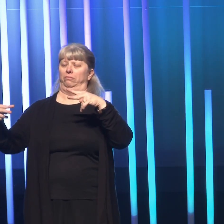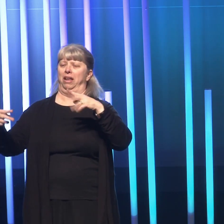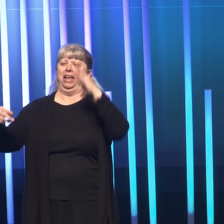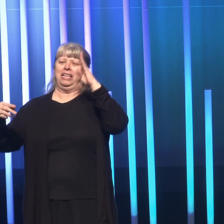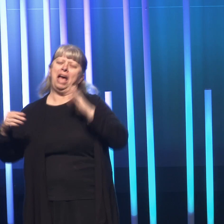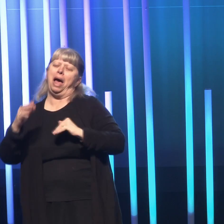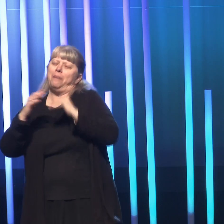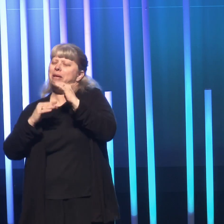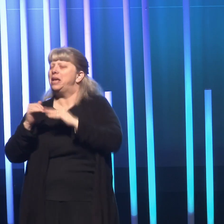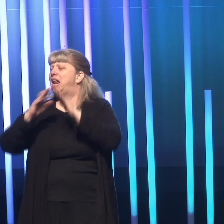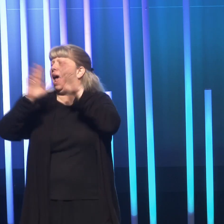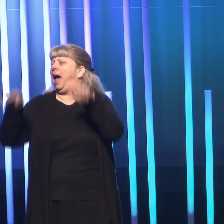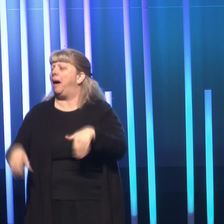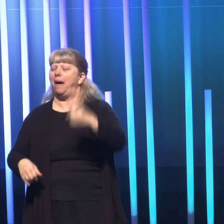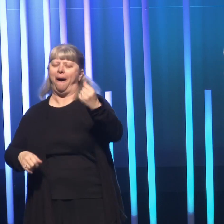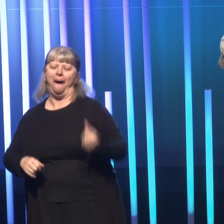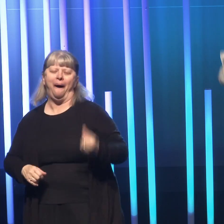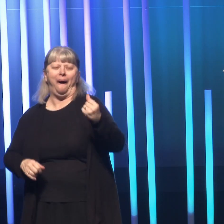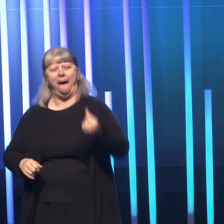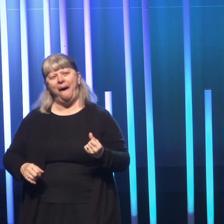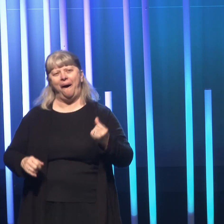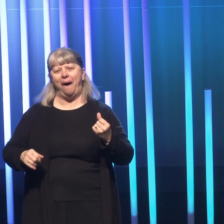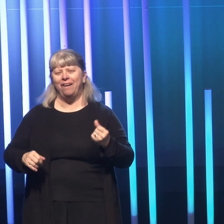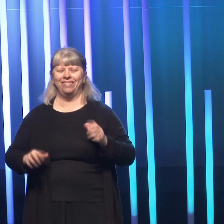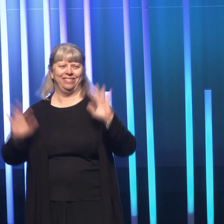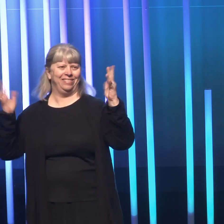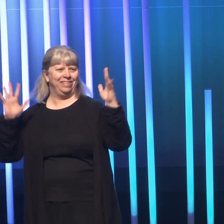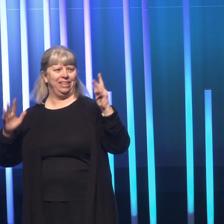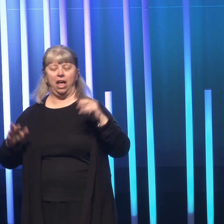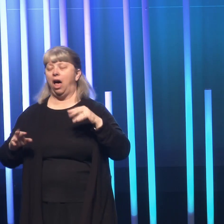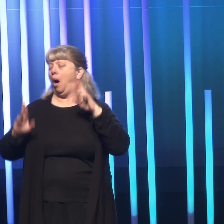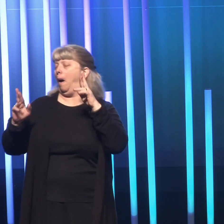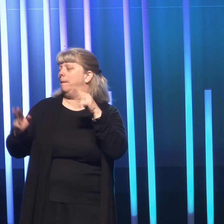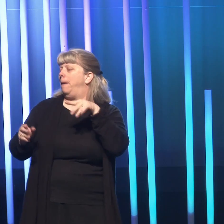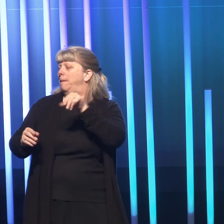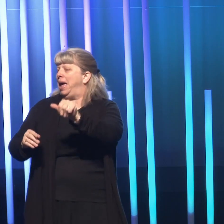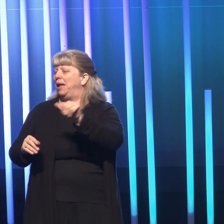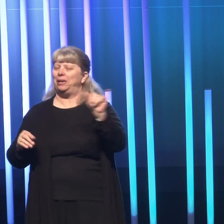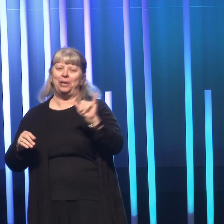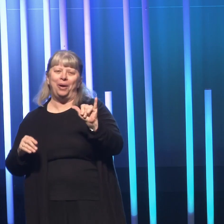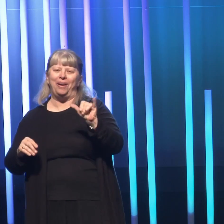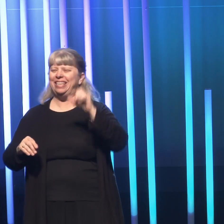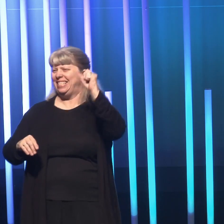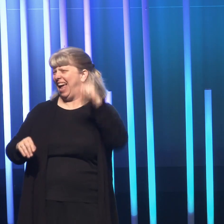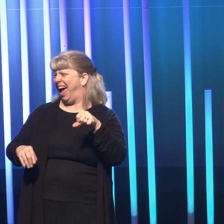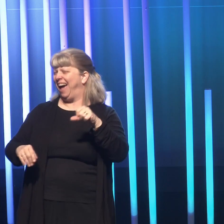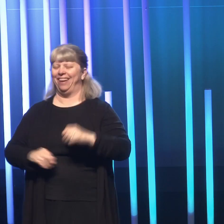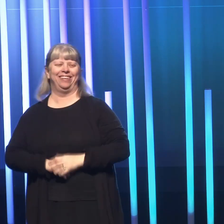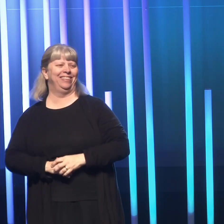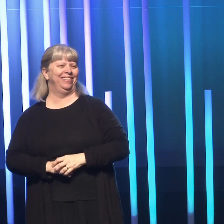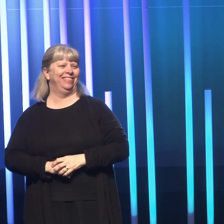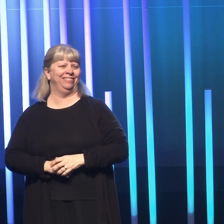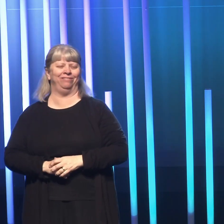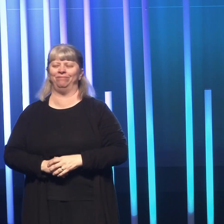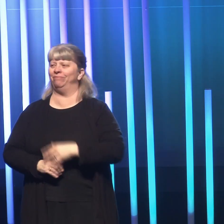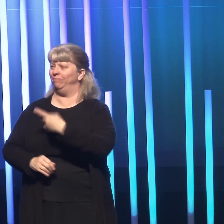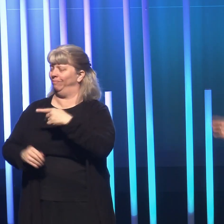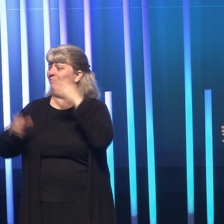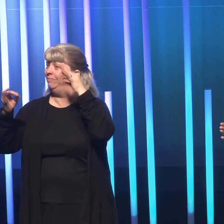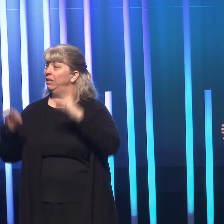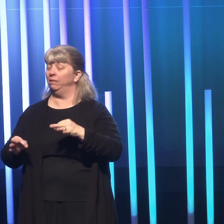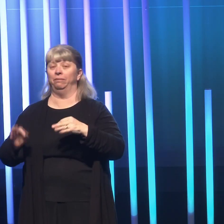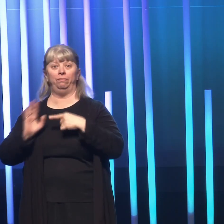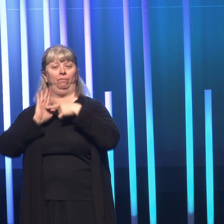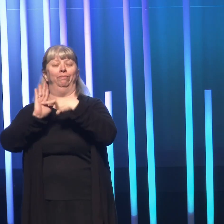God's building our house. I hope he's paying for it too. Yeah. So we decided it was a